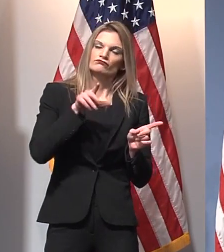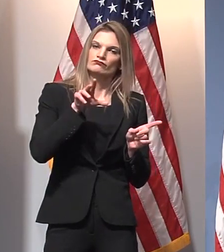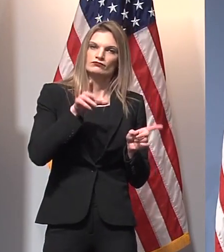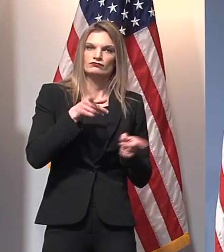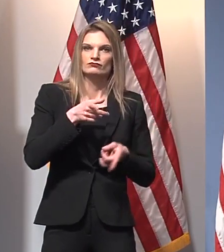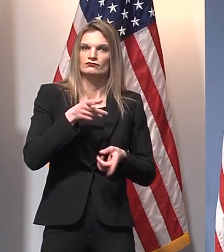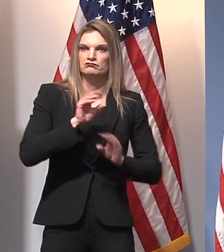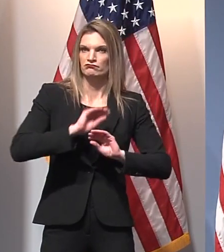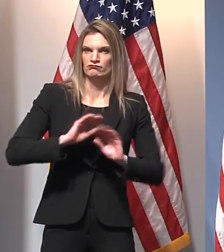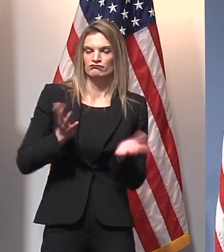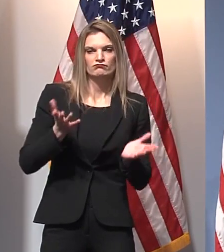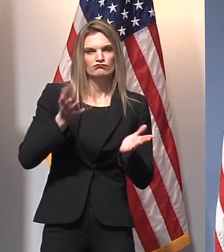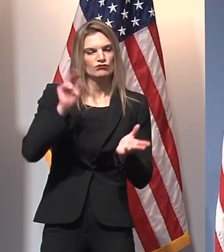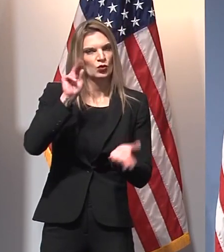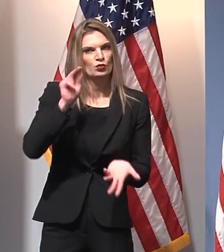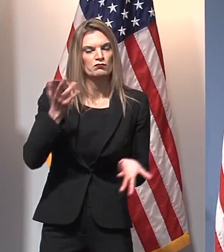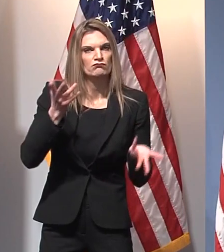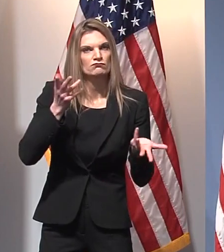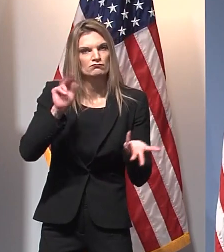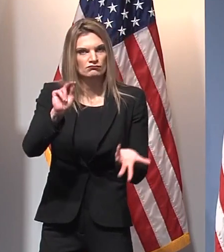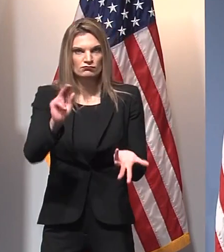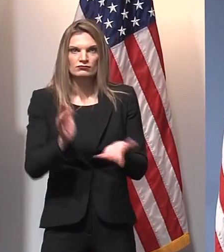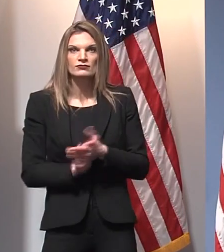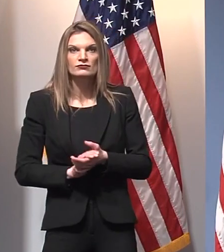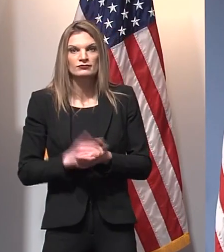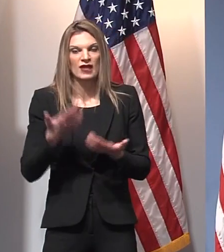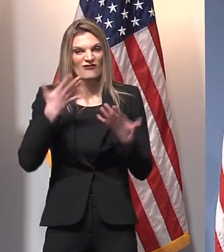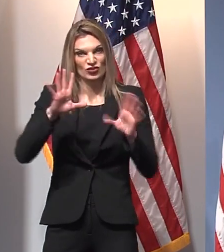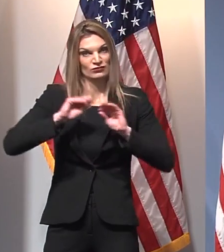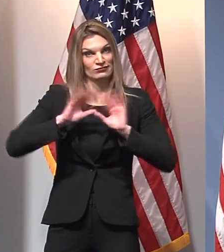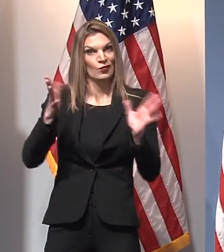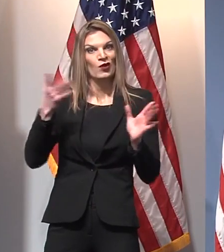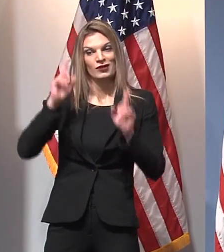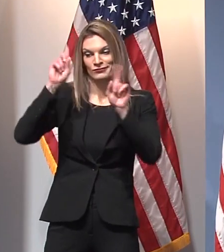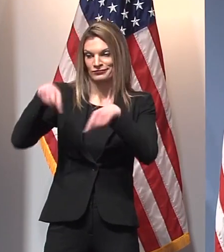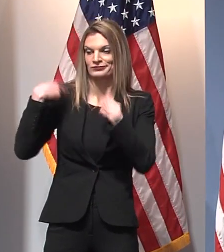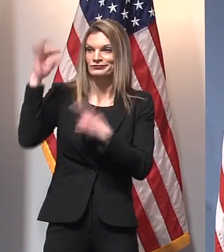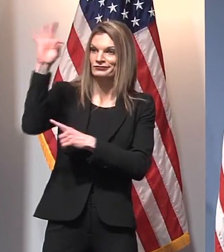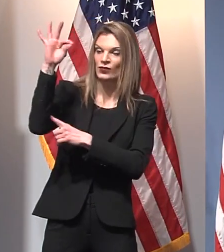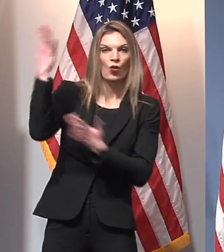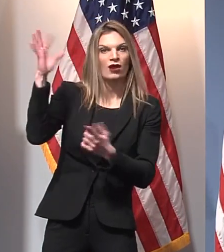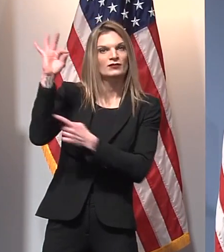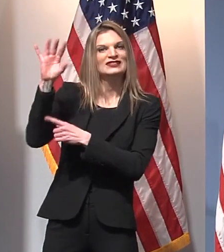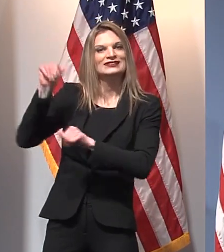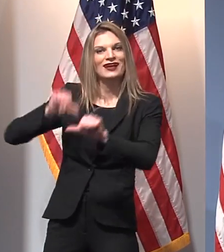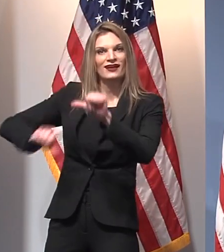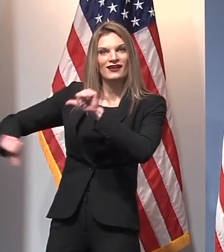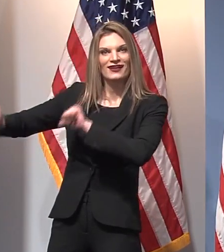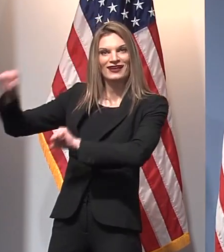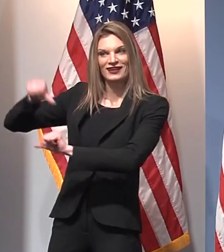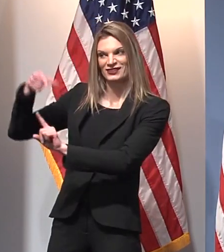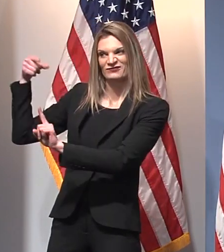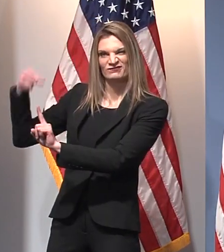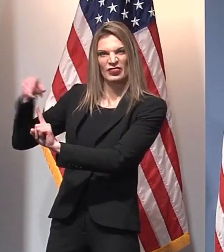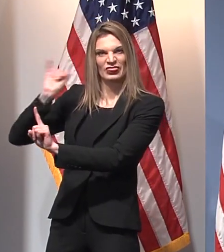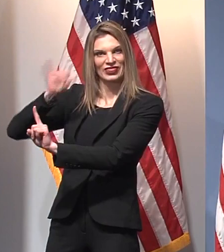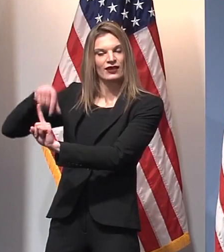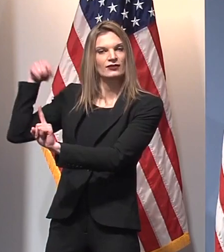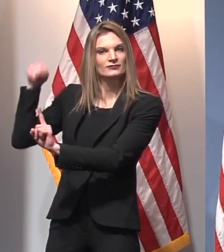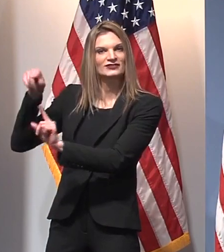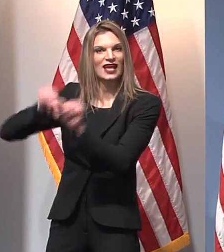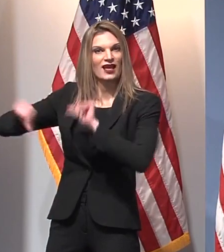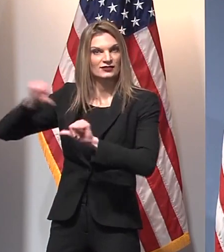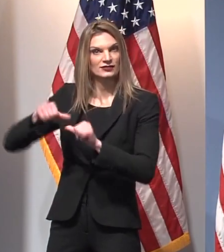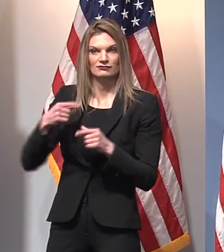I've been very clear throughout this crisis that we are going to follow the science, and that's what we have been doing. I understand that there